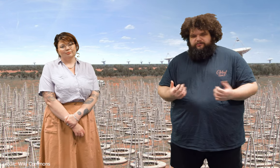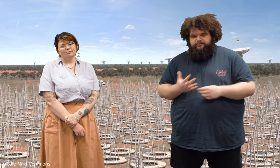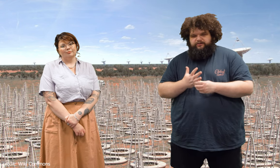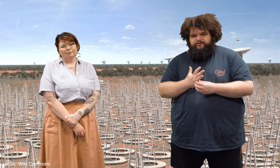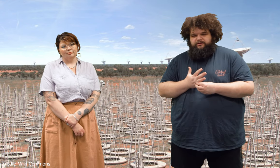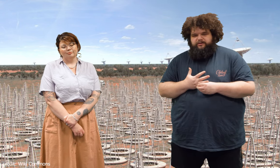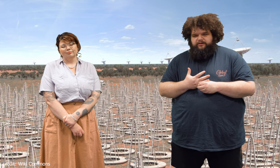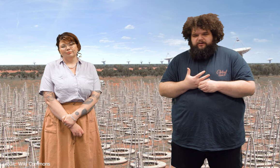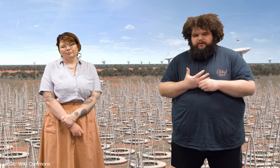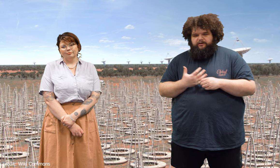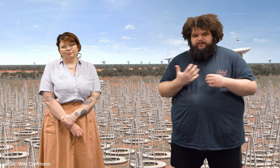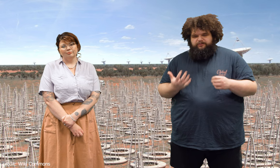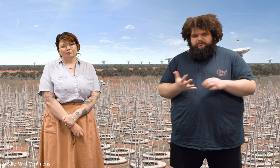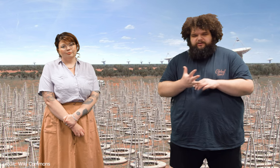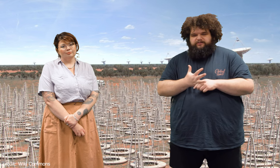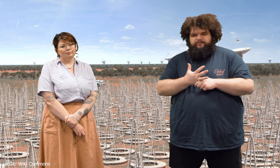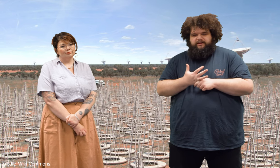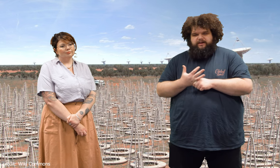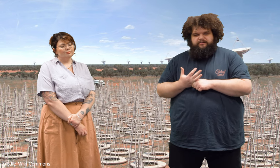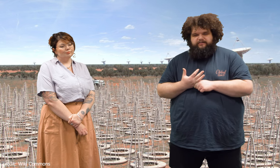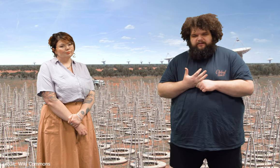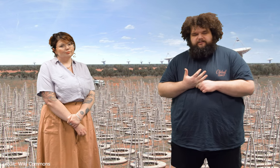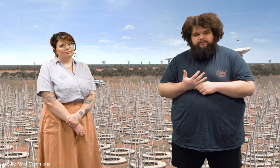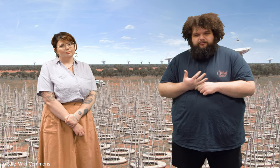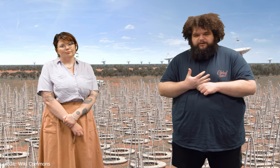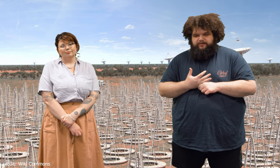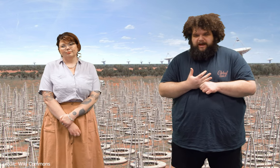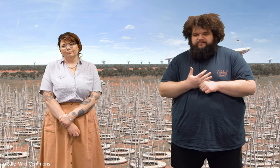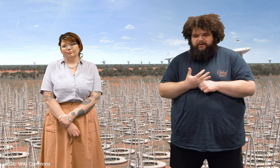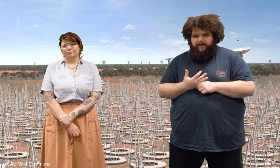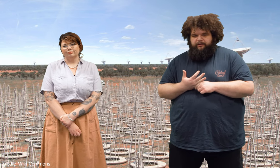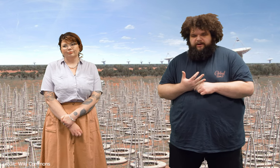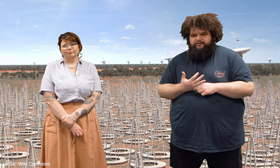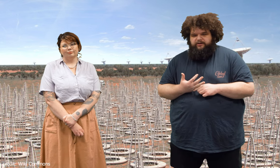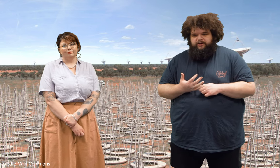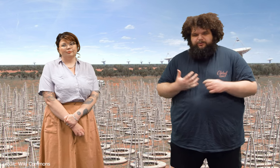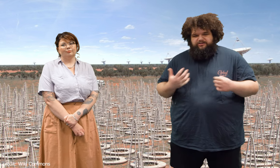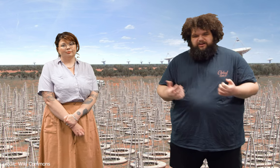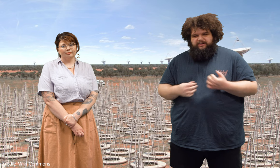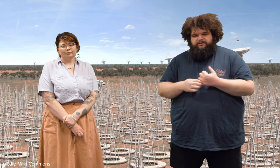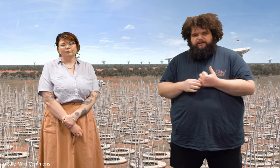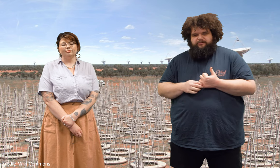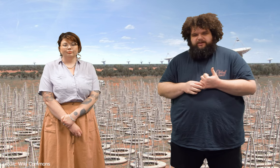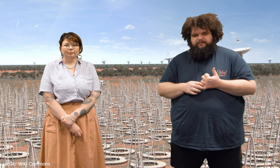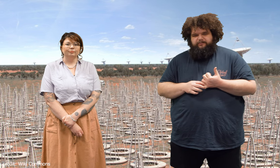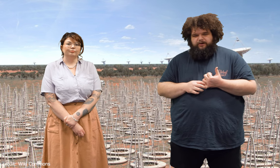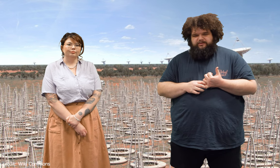construction of the observatory to seek their consent and involvement as collaborators, which has largely been received as a positive